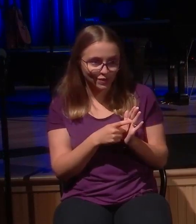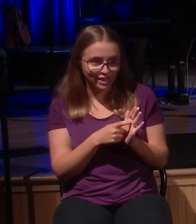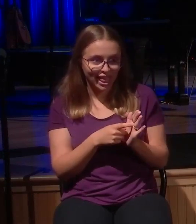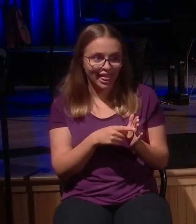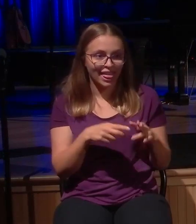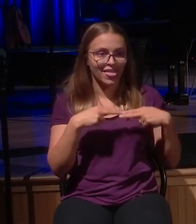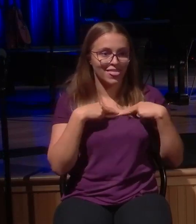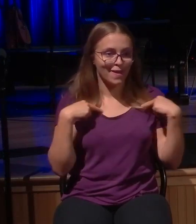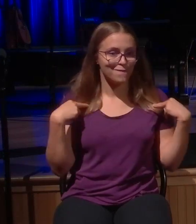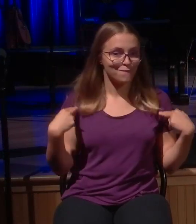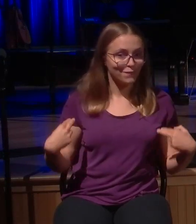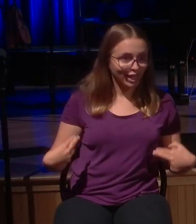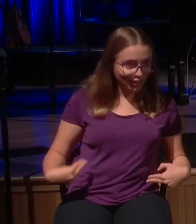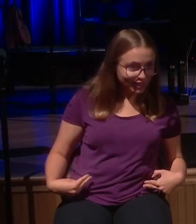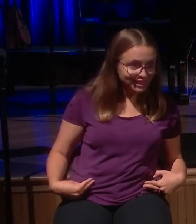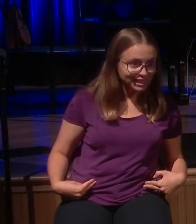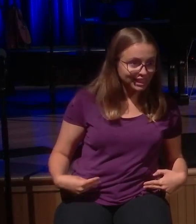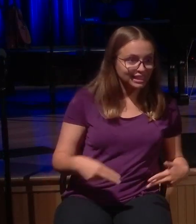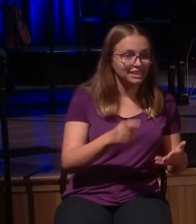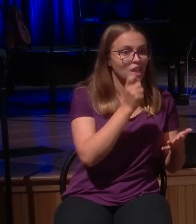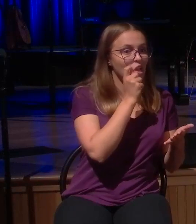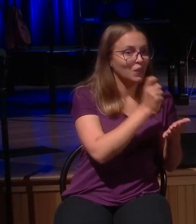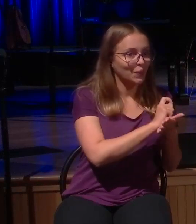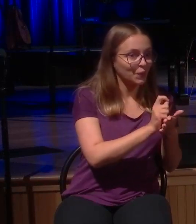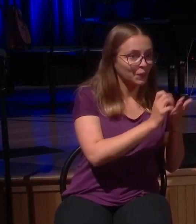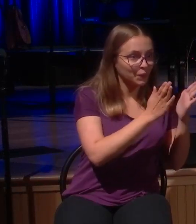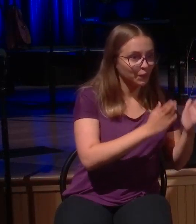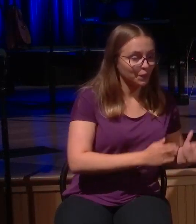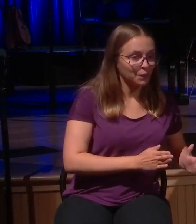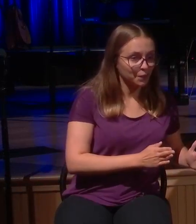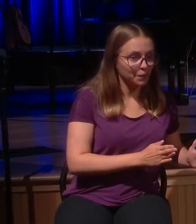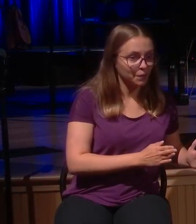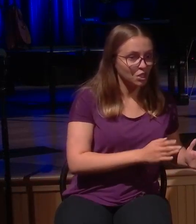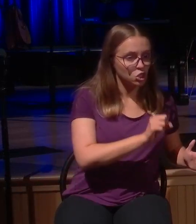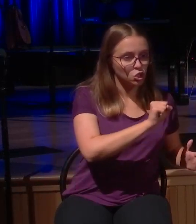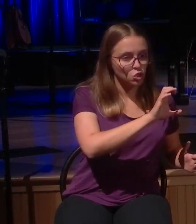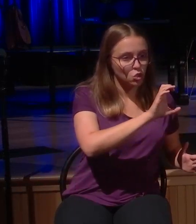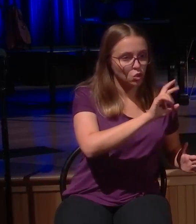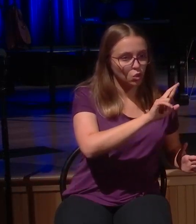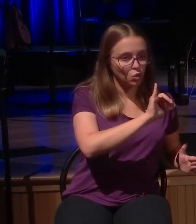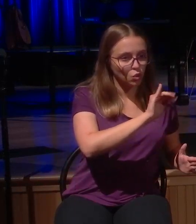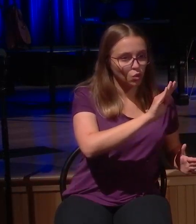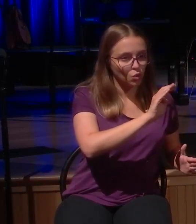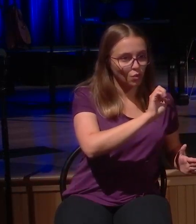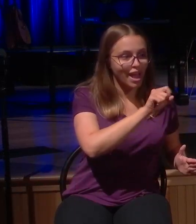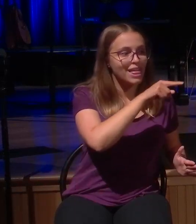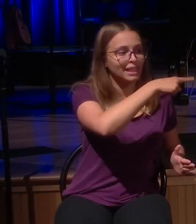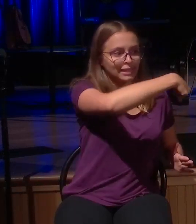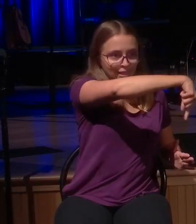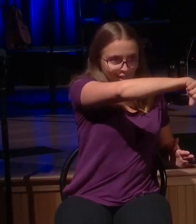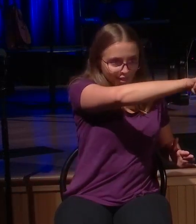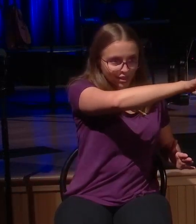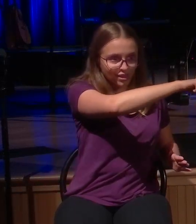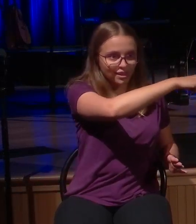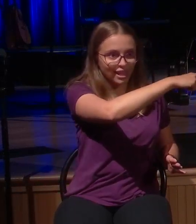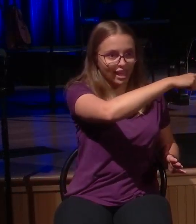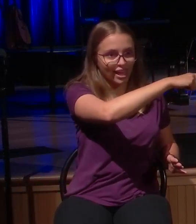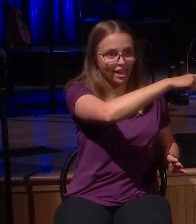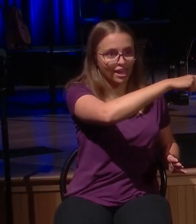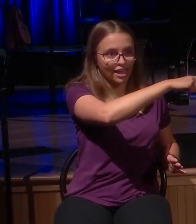scribes, that is the social upper class, that is the up-and-comers, those are the people that, on the appearance sake, they have it